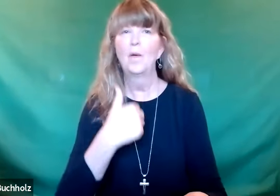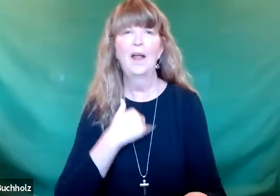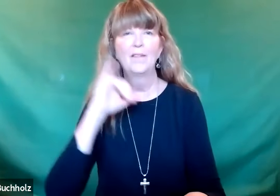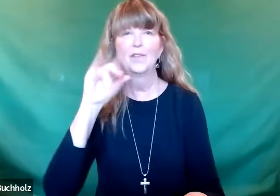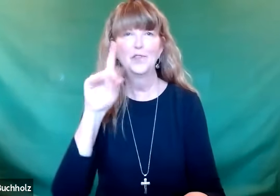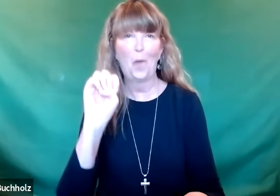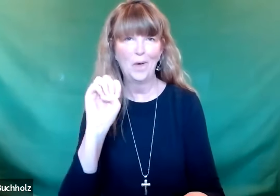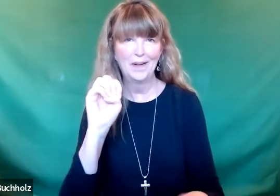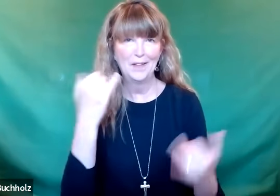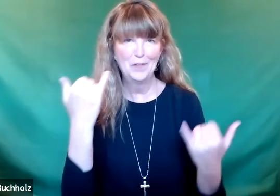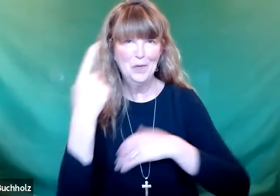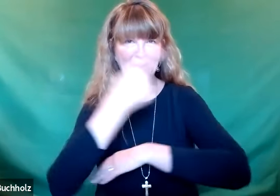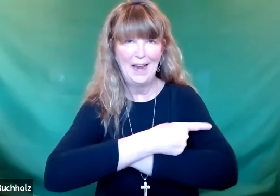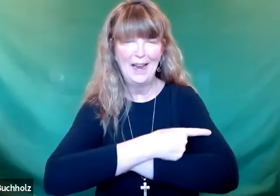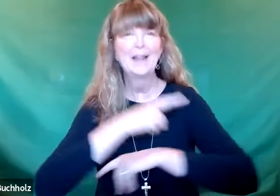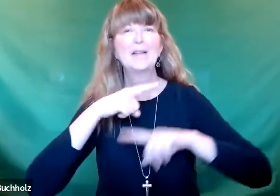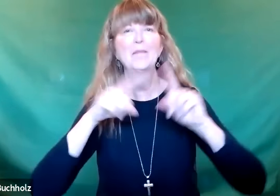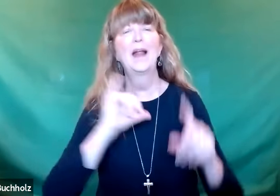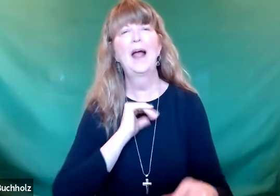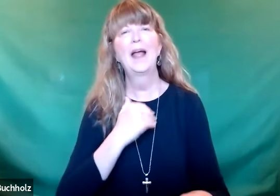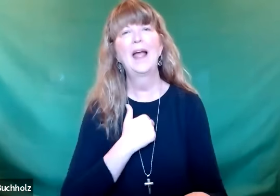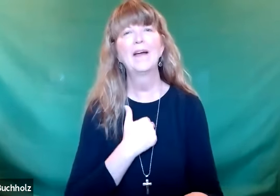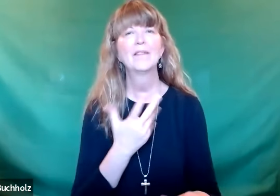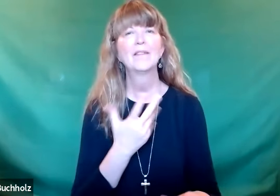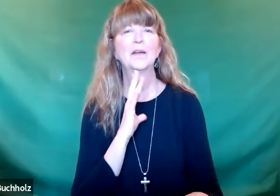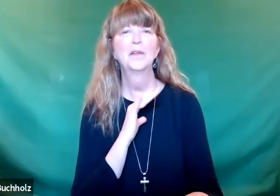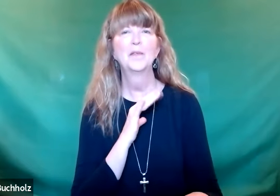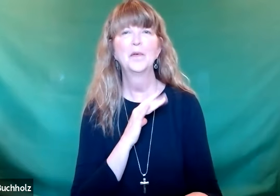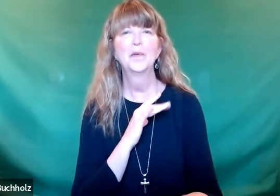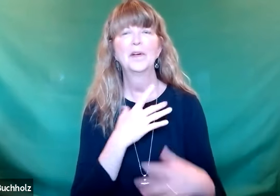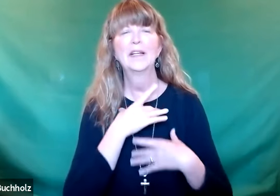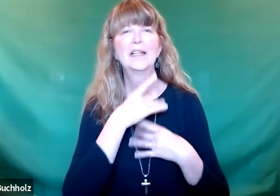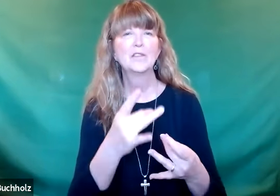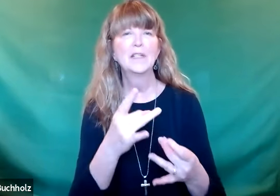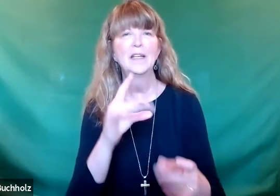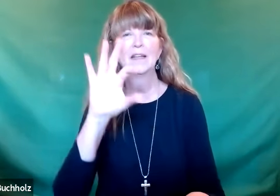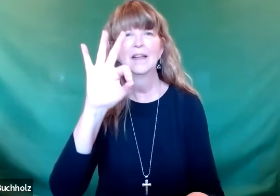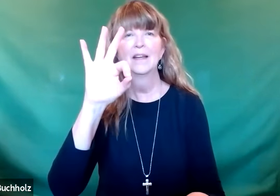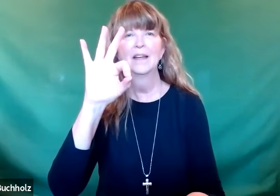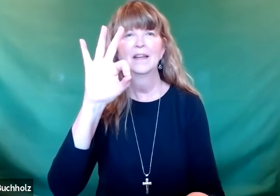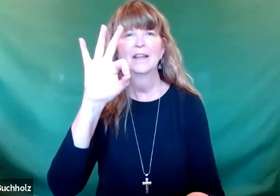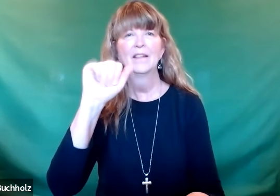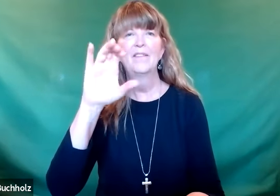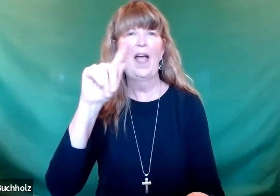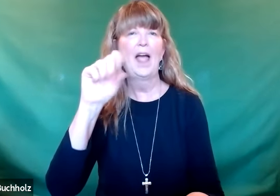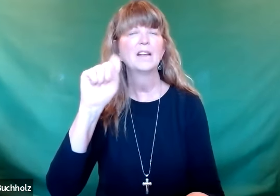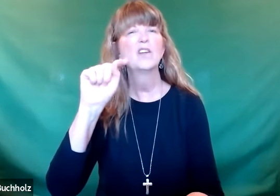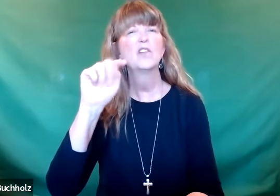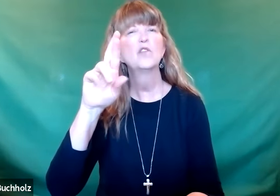and I don't have a joke today but I do have kind of a cool and interesting